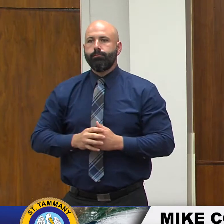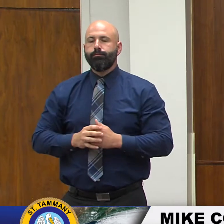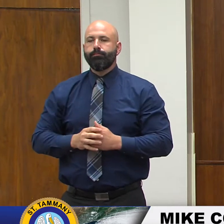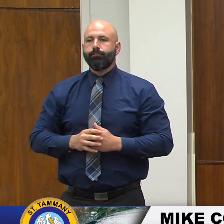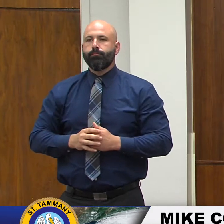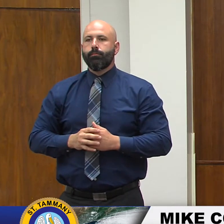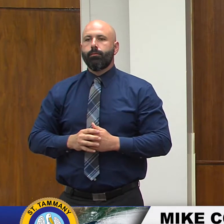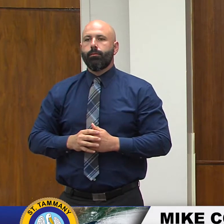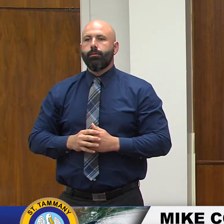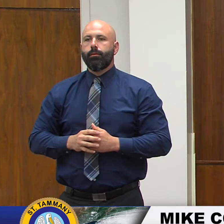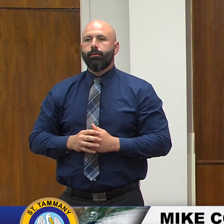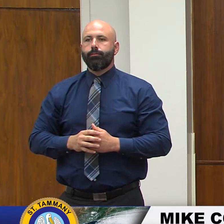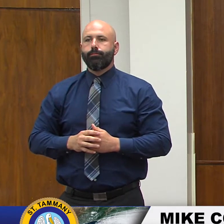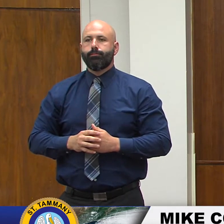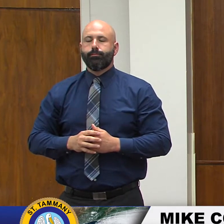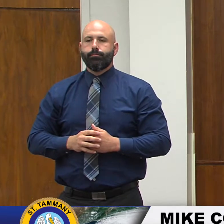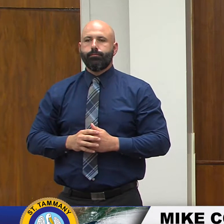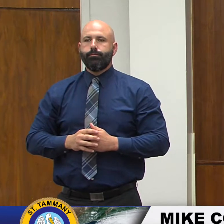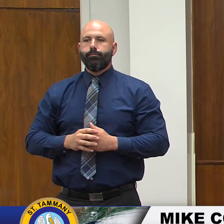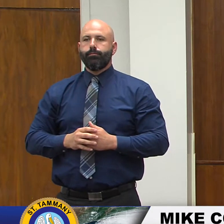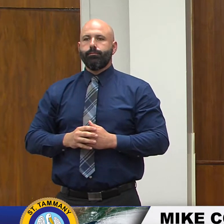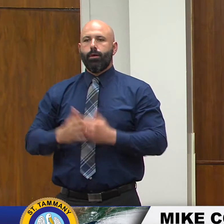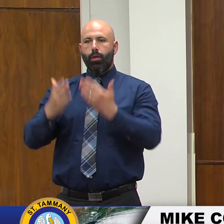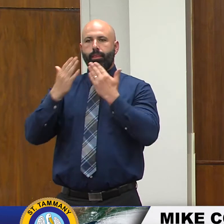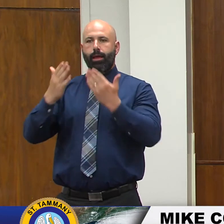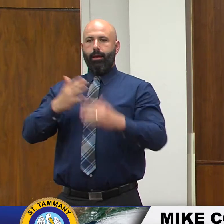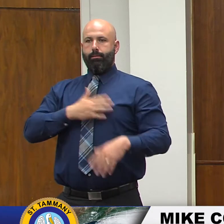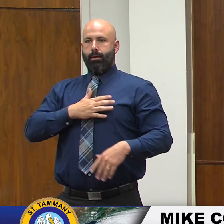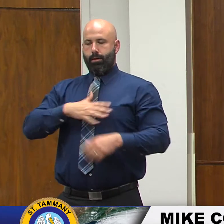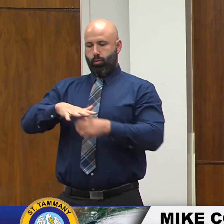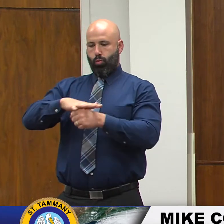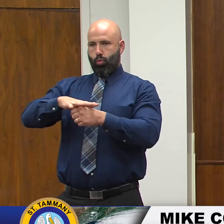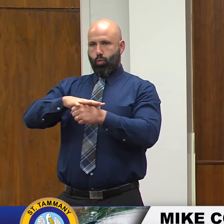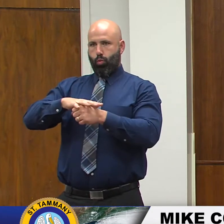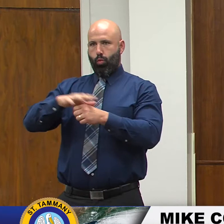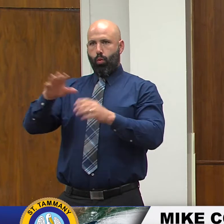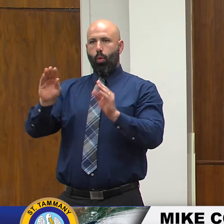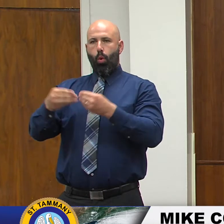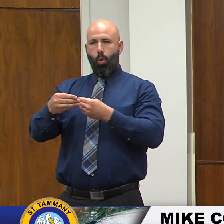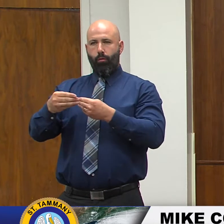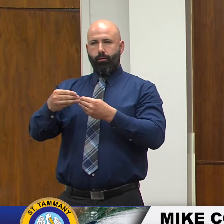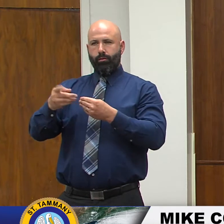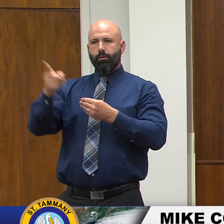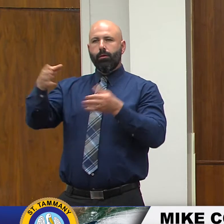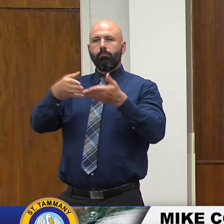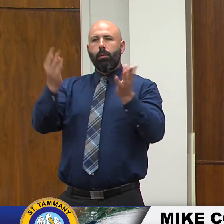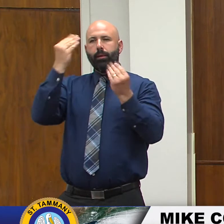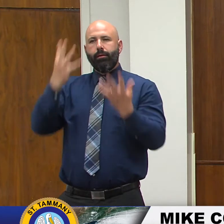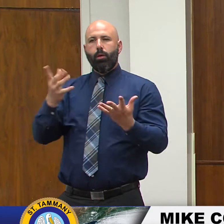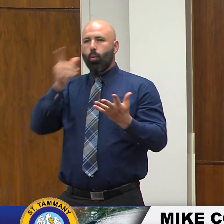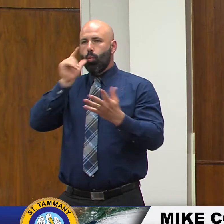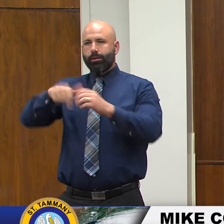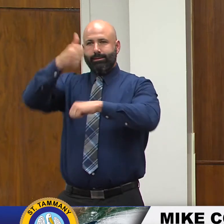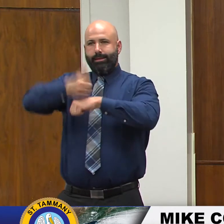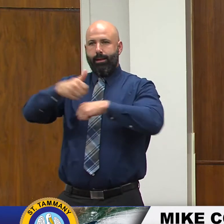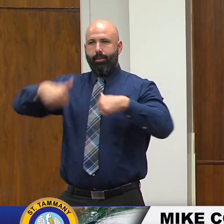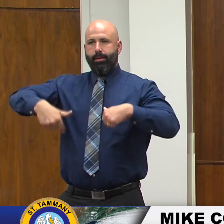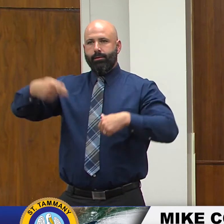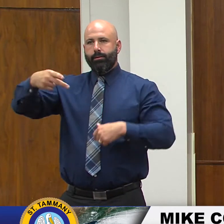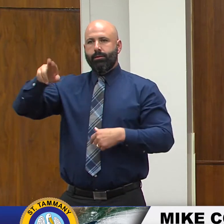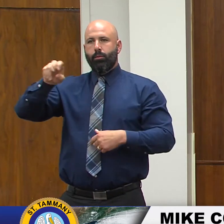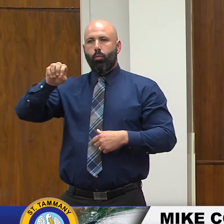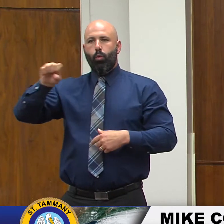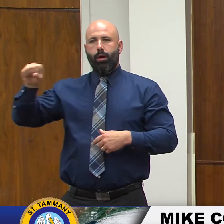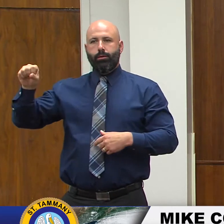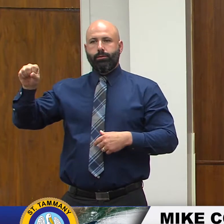office of the public information that has set up this press briefing for us today and I want to